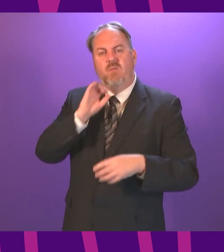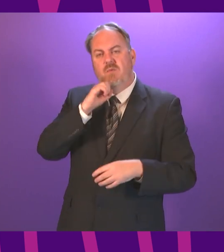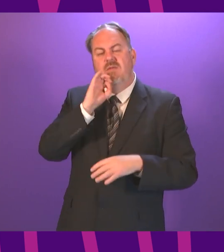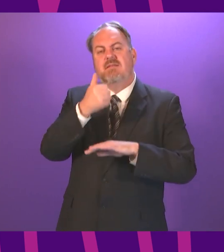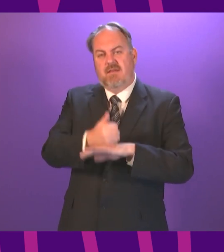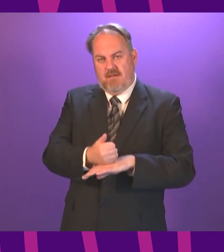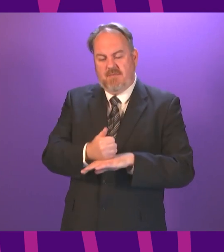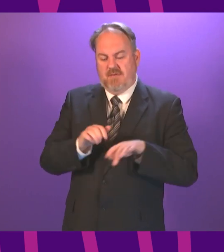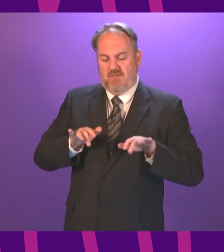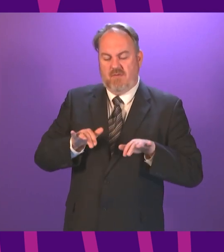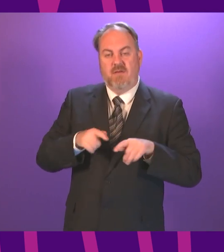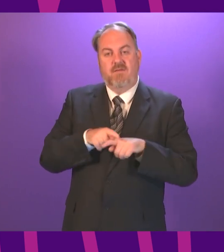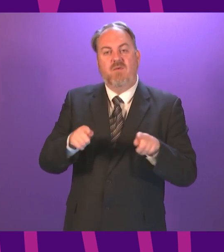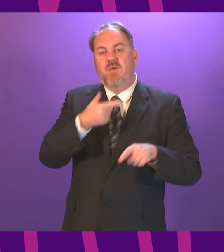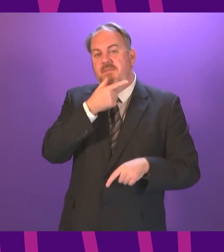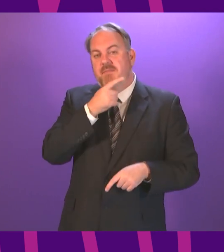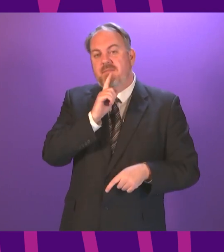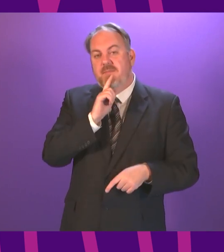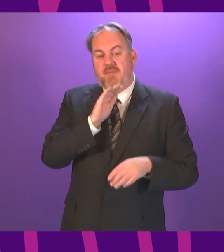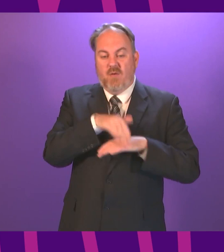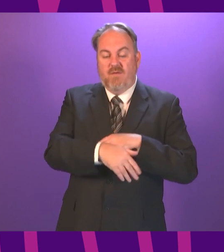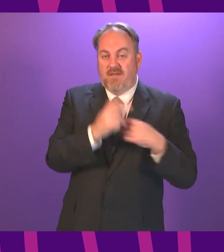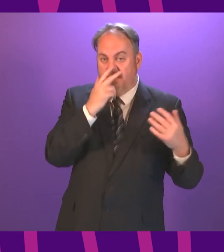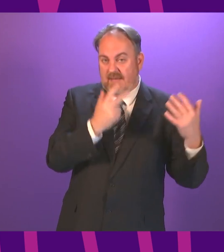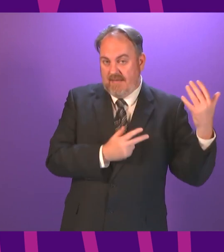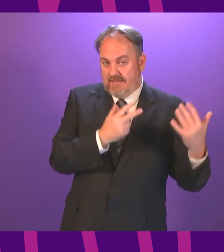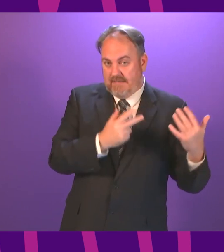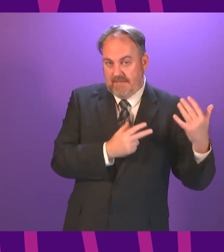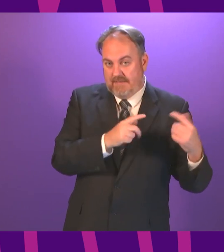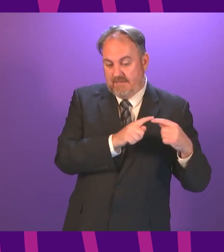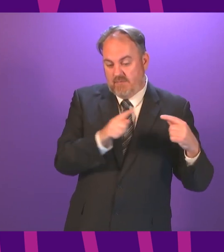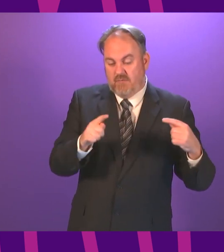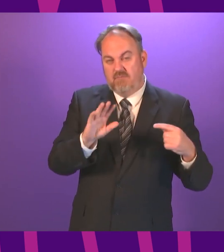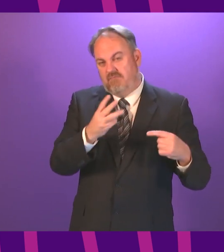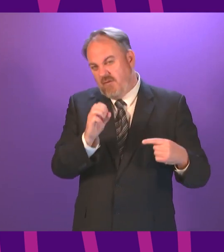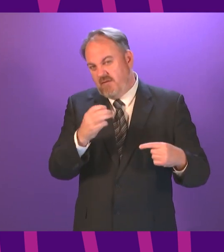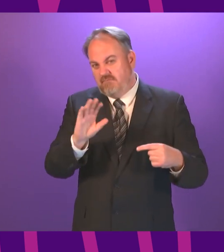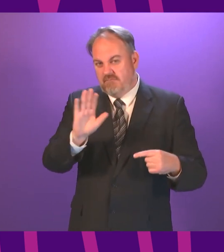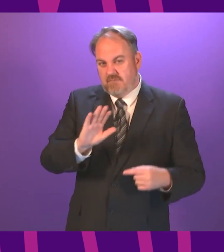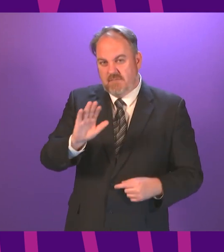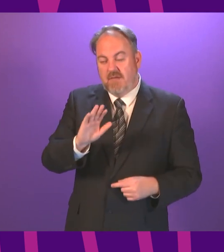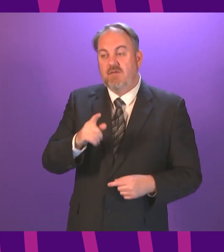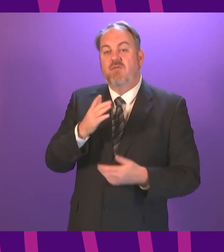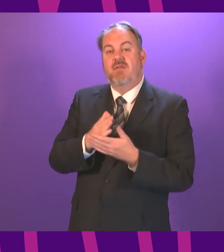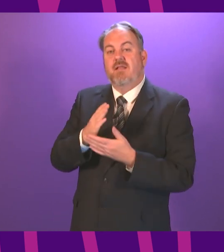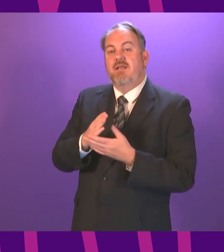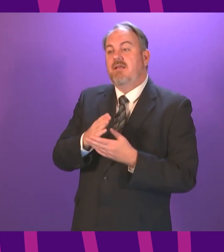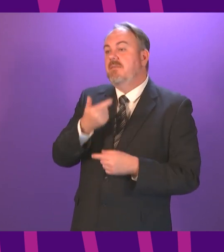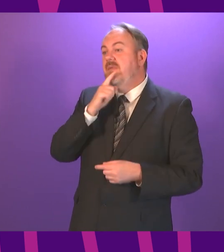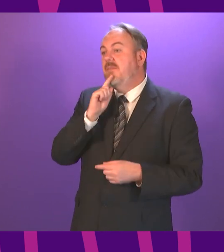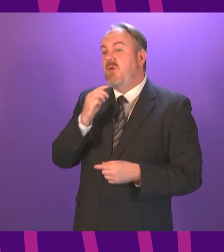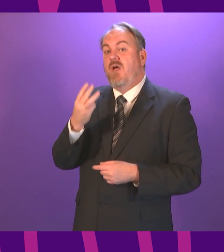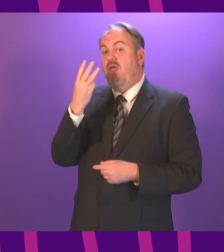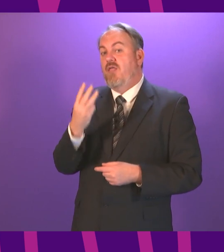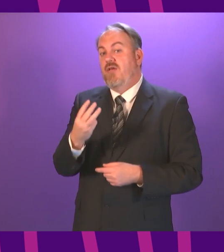18 to 29-year-olds and has had very good take-up to looking to see whether we can extend that to cohort 10, those that are 30 to 39 and